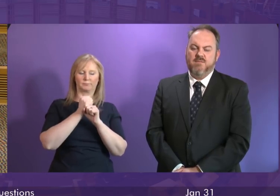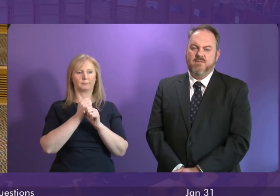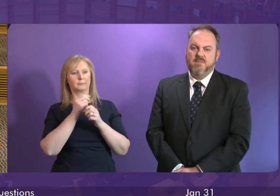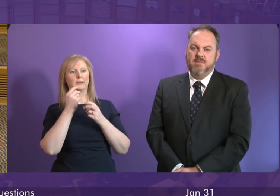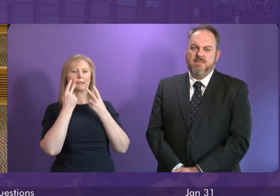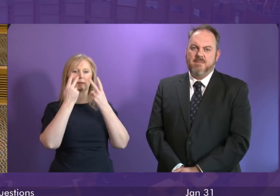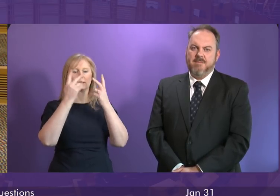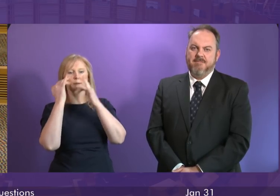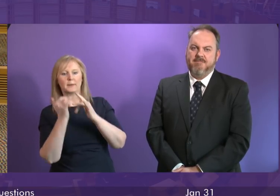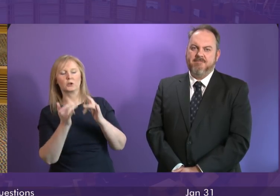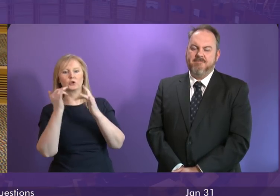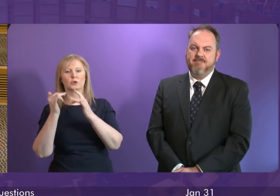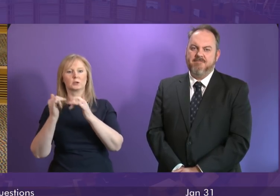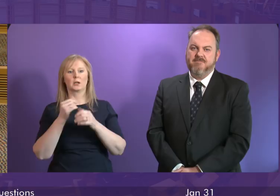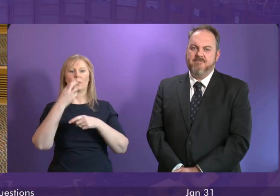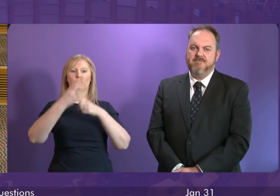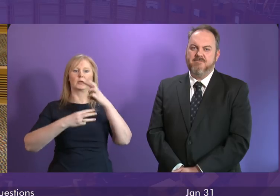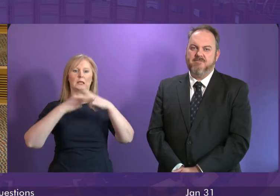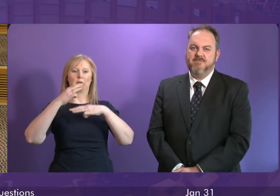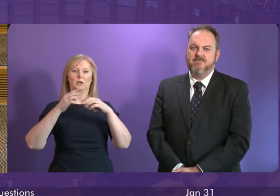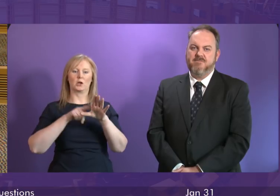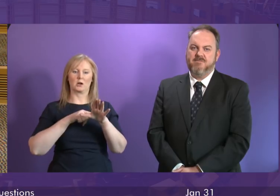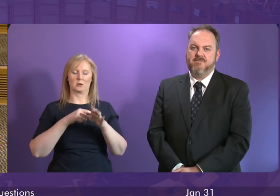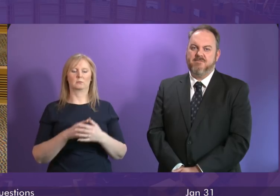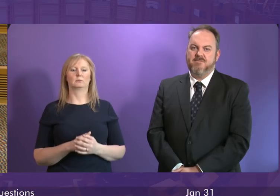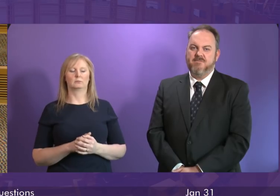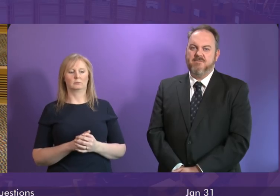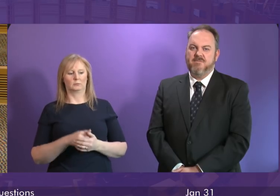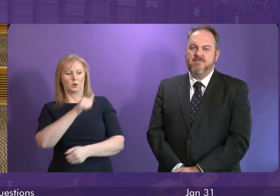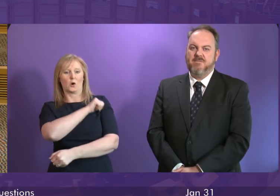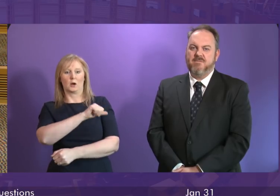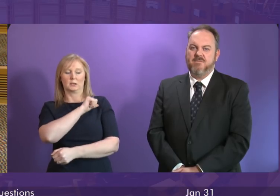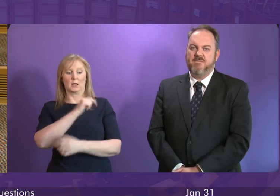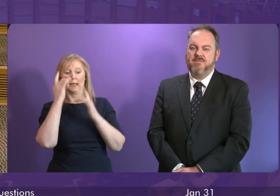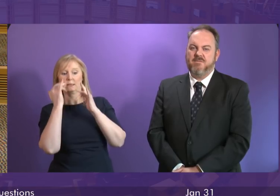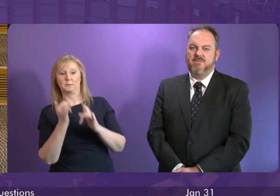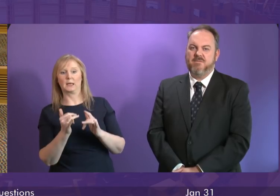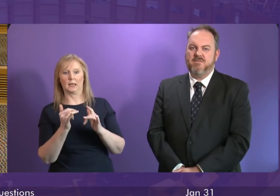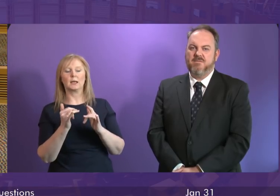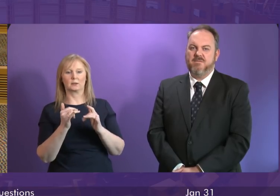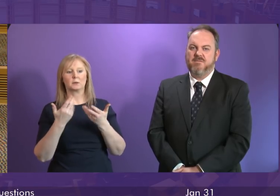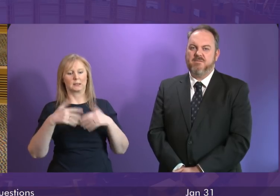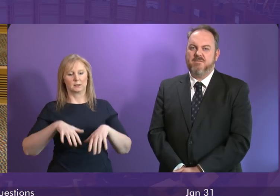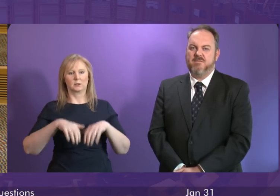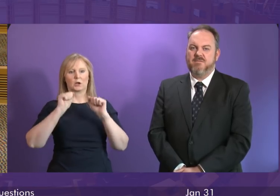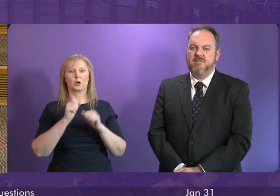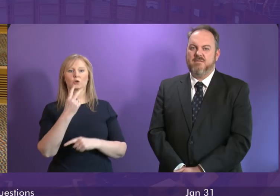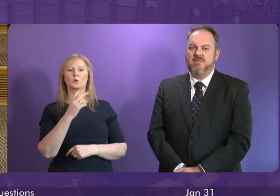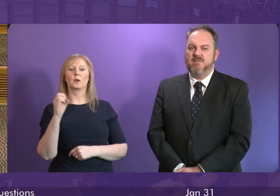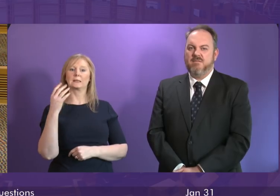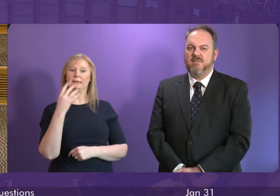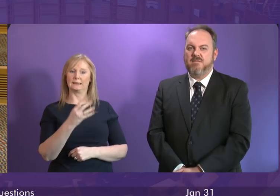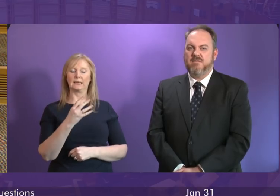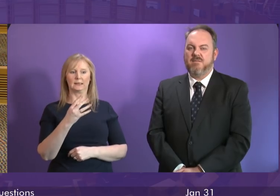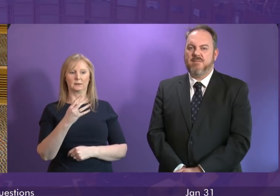the NHS every three years. The hospitals to be subject to inspections were published at the commencement of the programme in 2009.